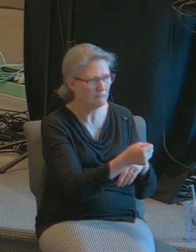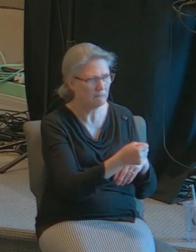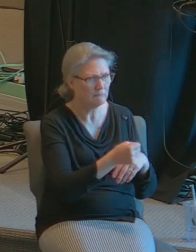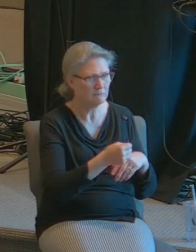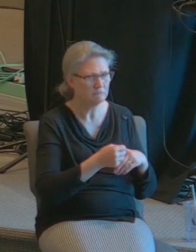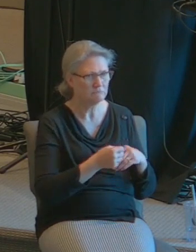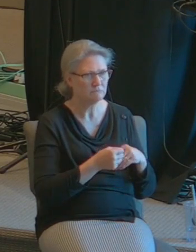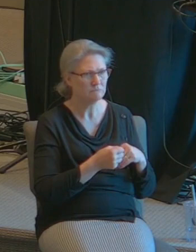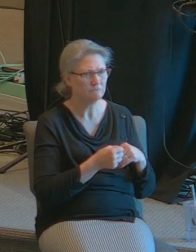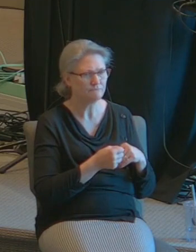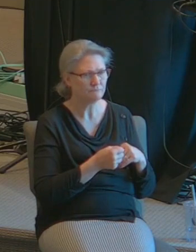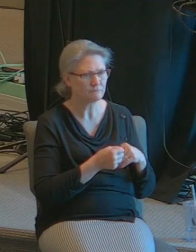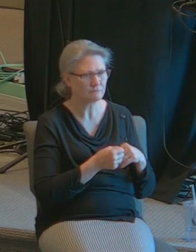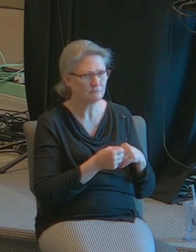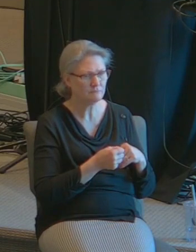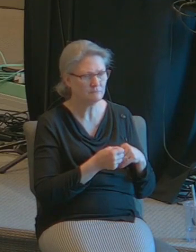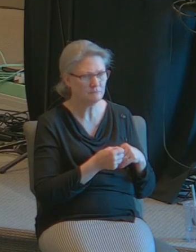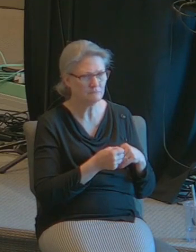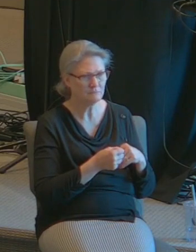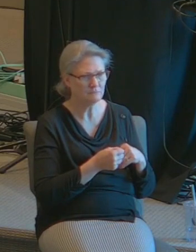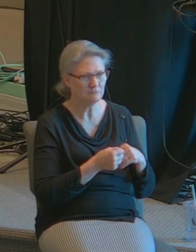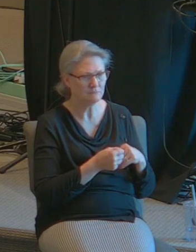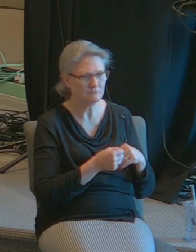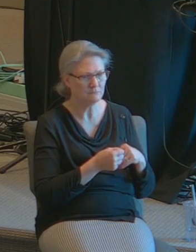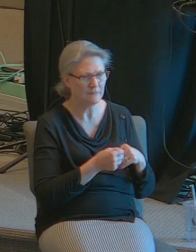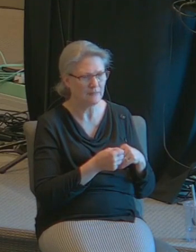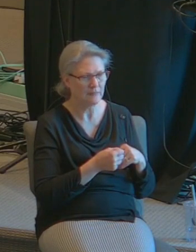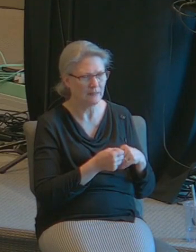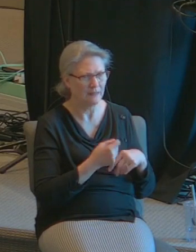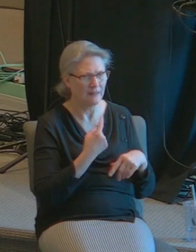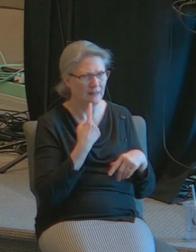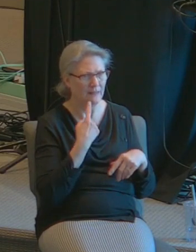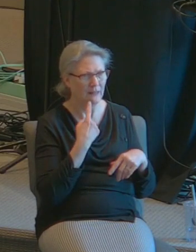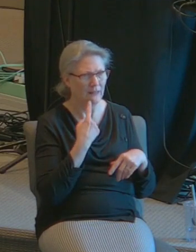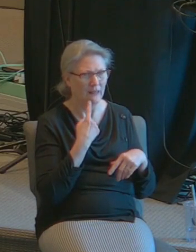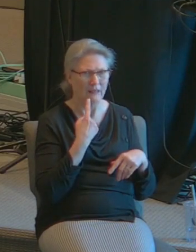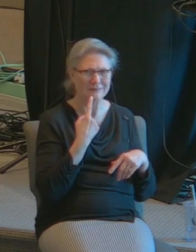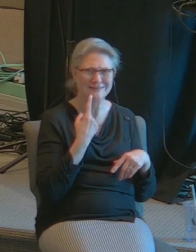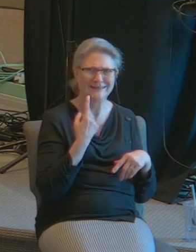and with a little thought on my lips